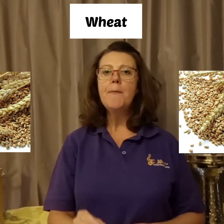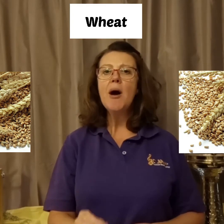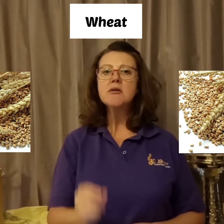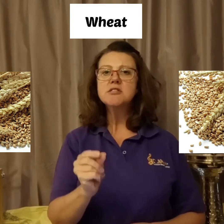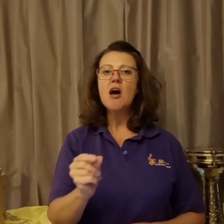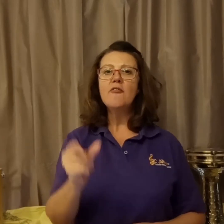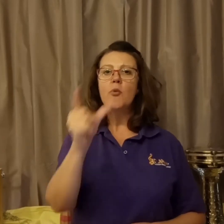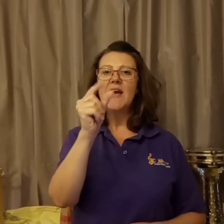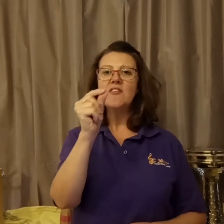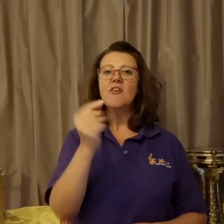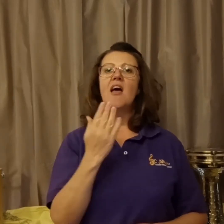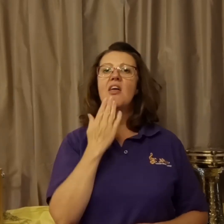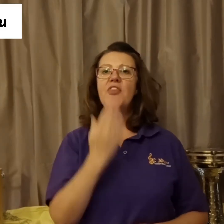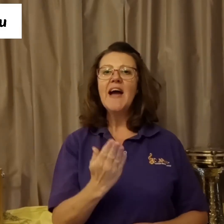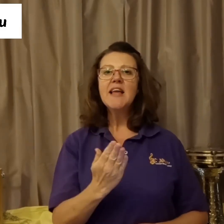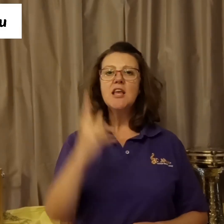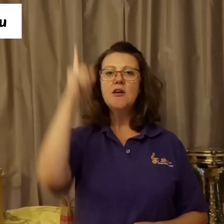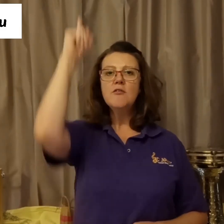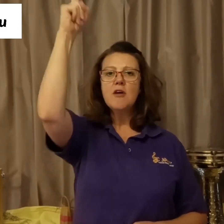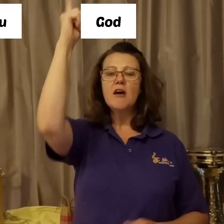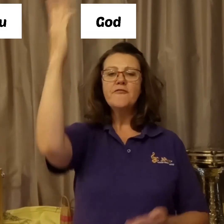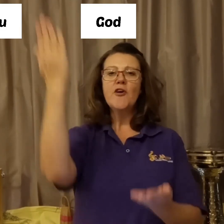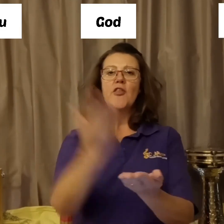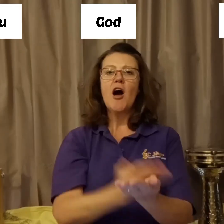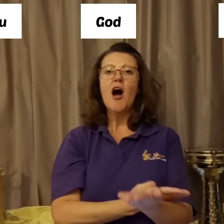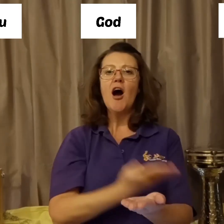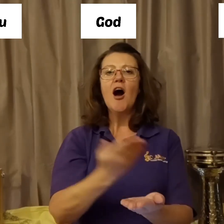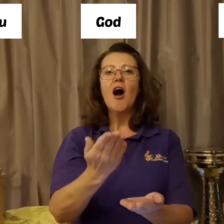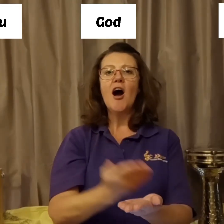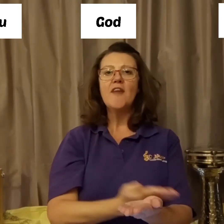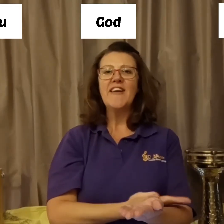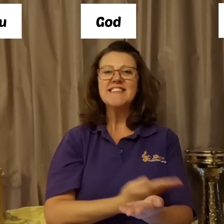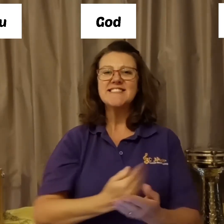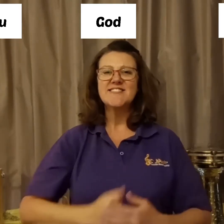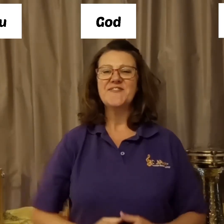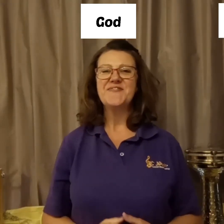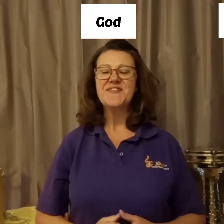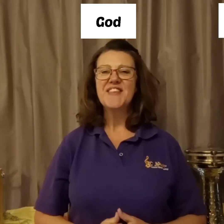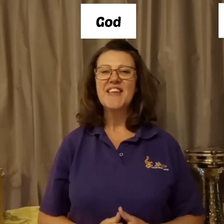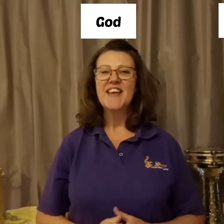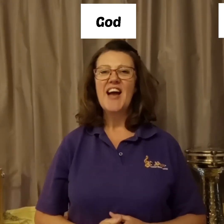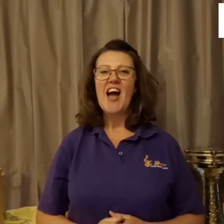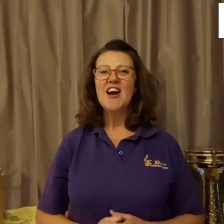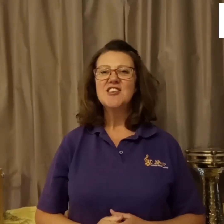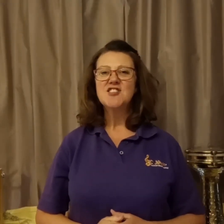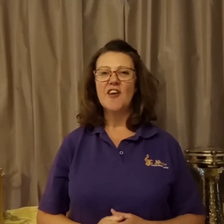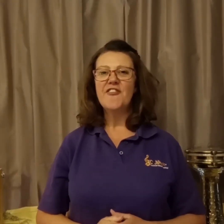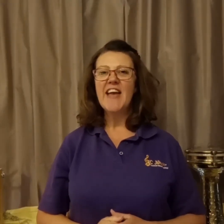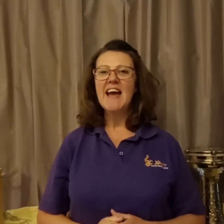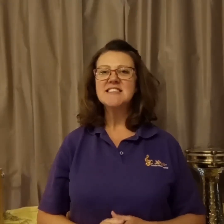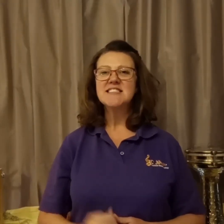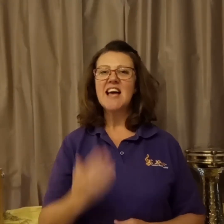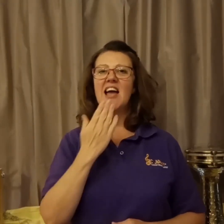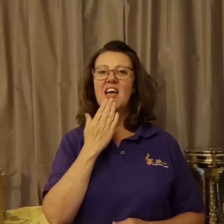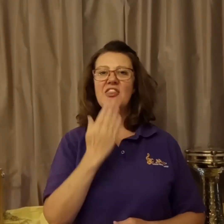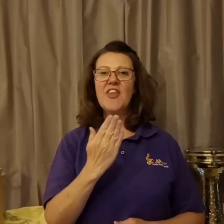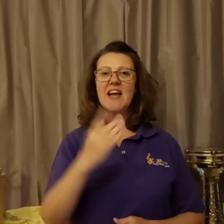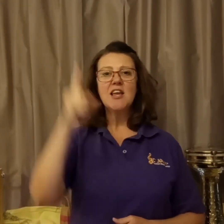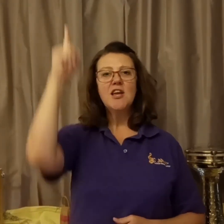box of nuts, thank you God for the harvest. Don't forget to say thank you